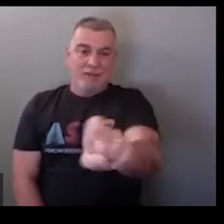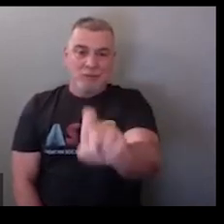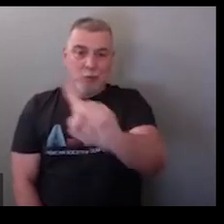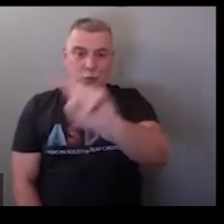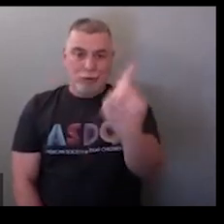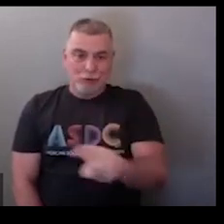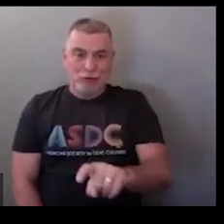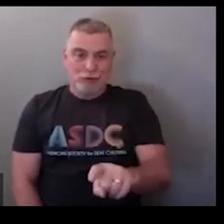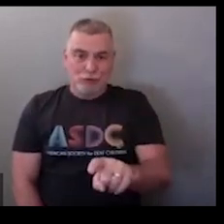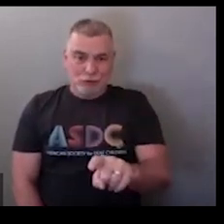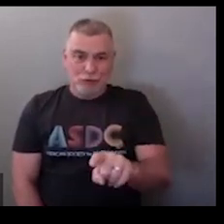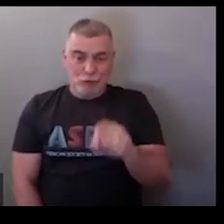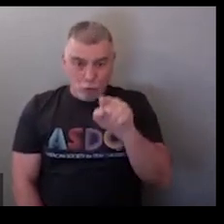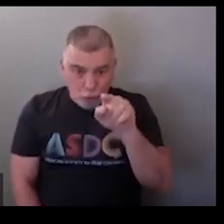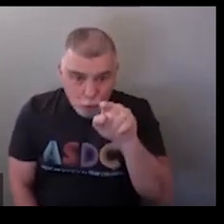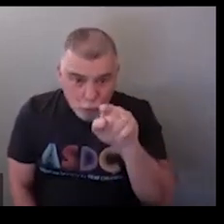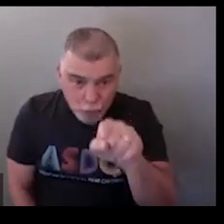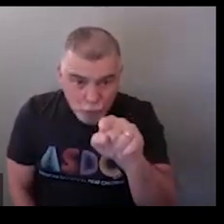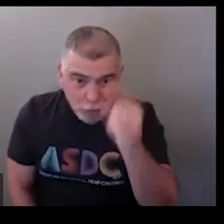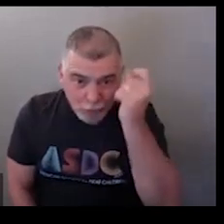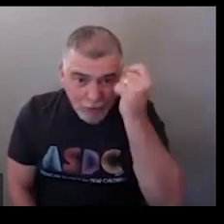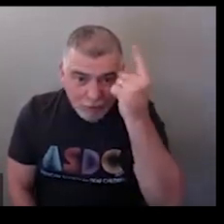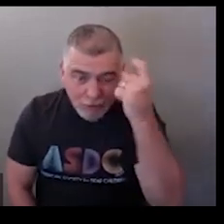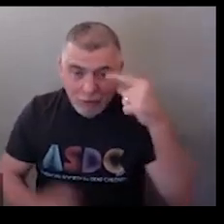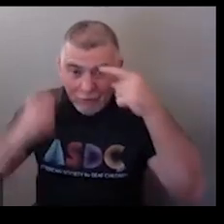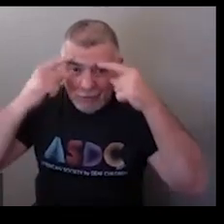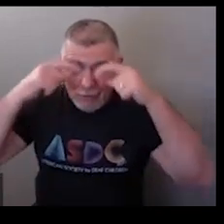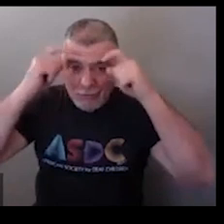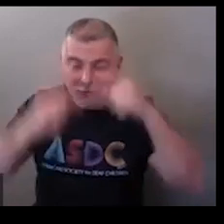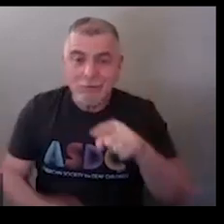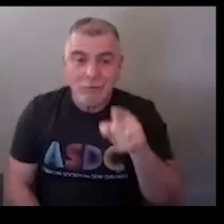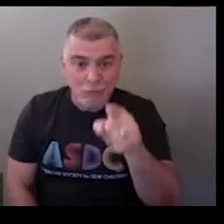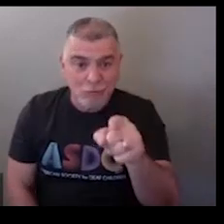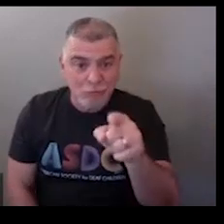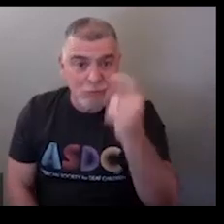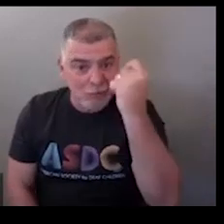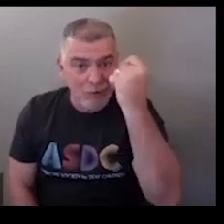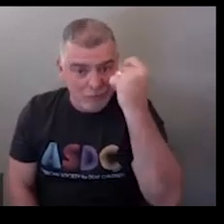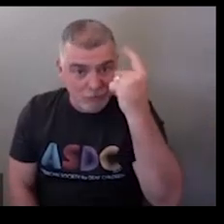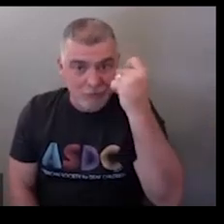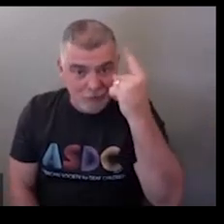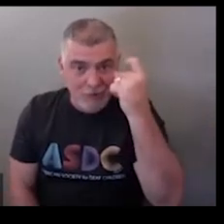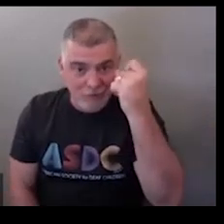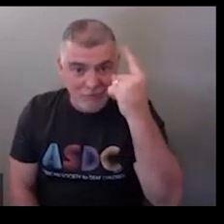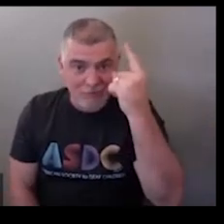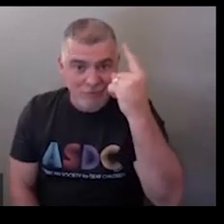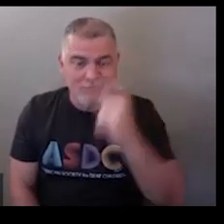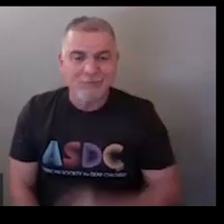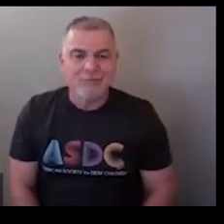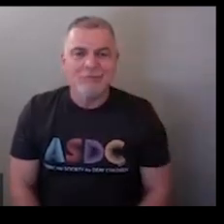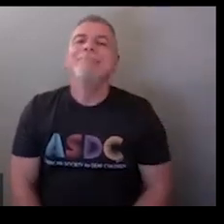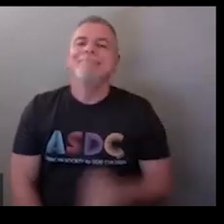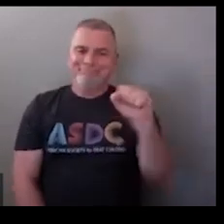if I'm asking you if you understand you would point make sure your eyebrows grow up to